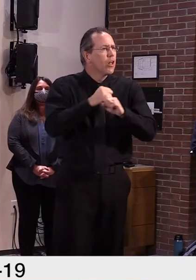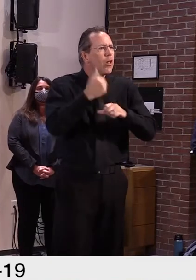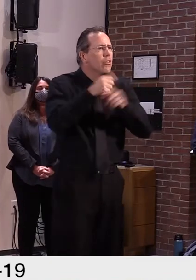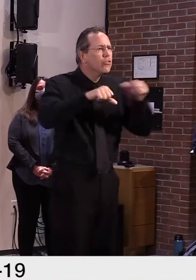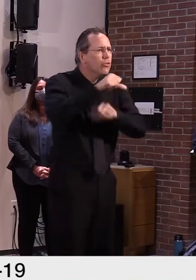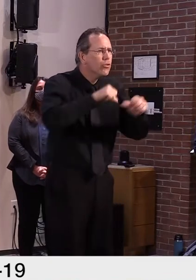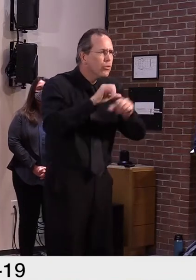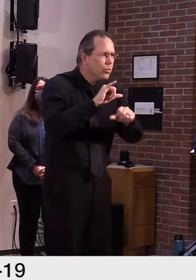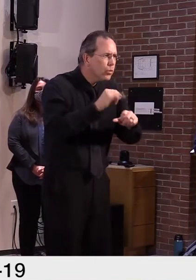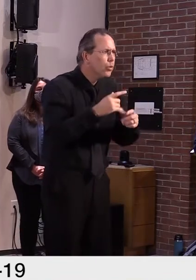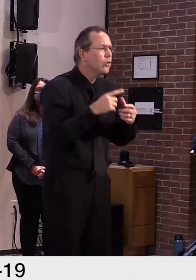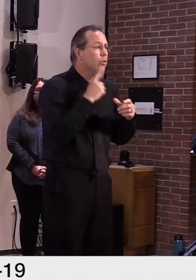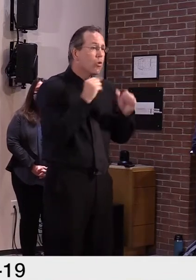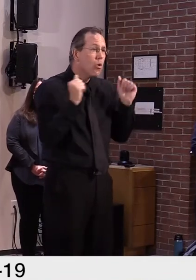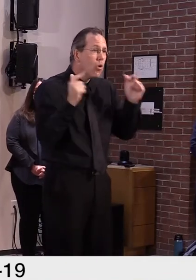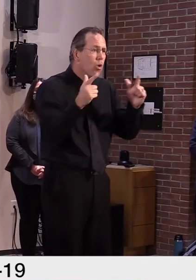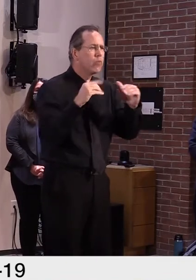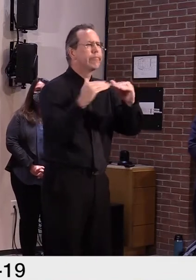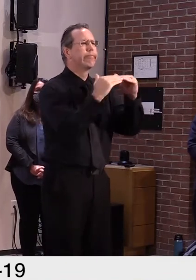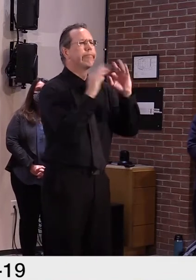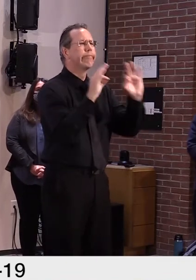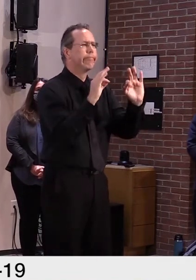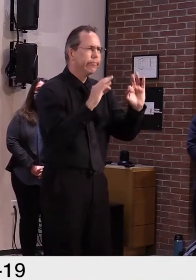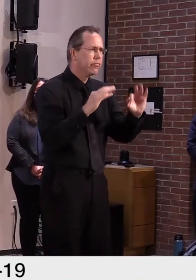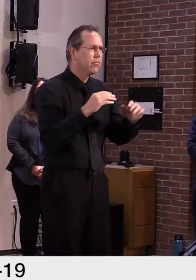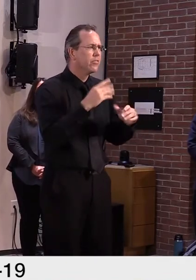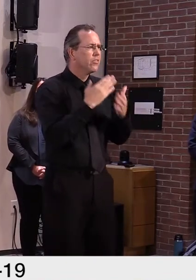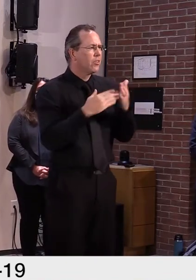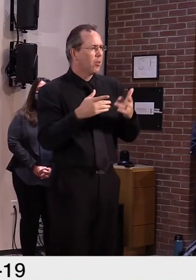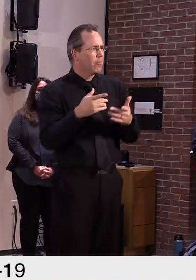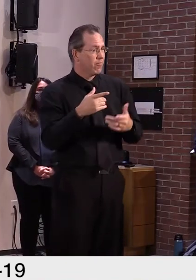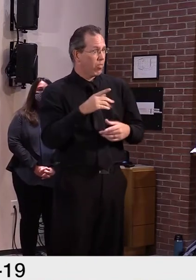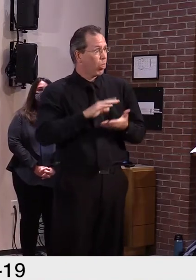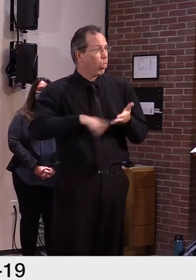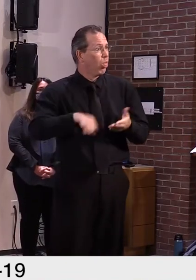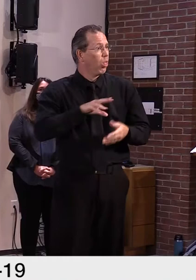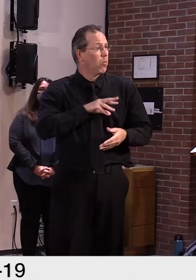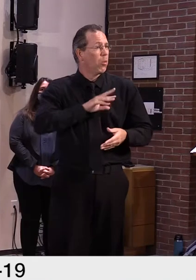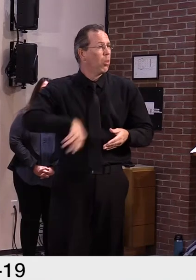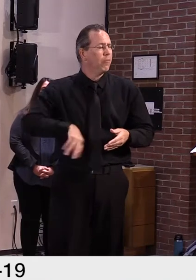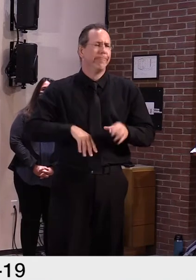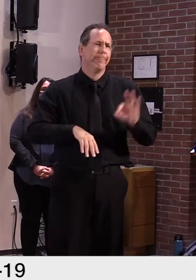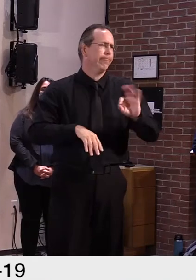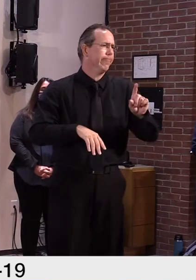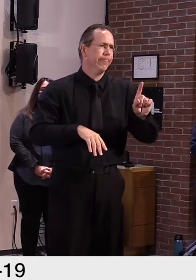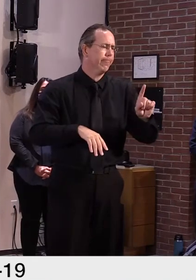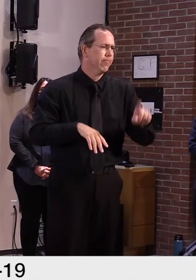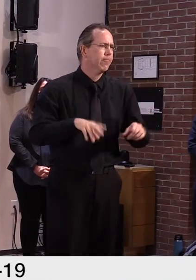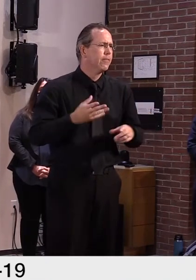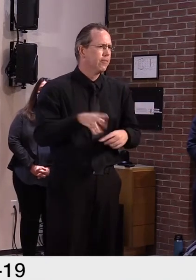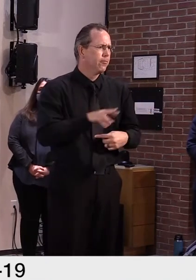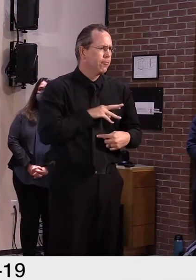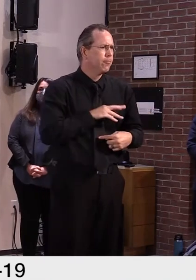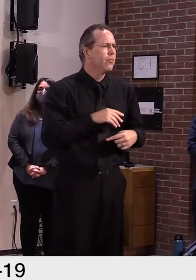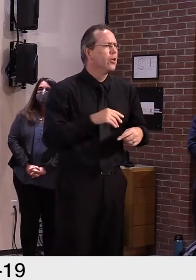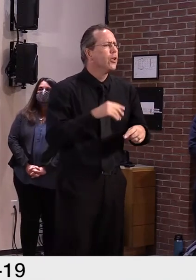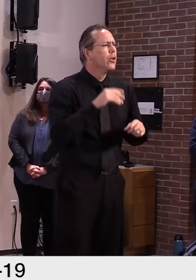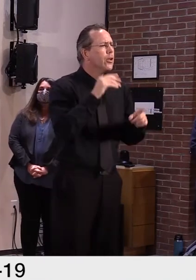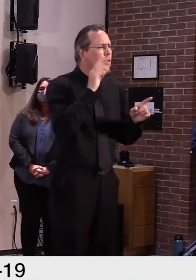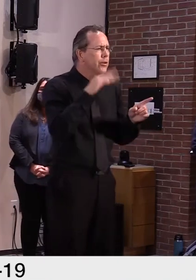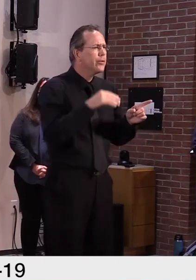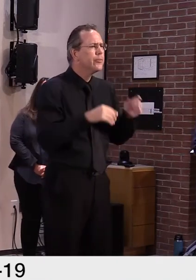DSP allocate some of their funds for body cameras maybe to give them they would be within their